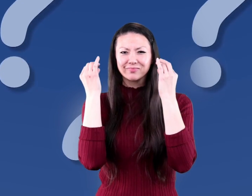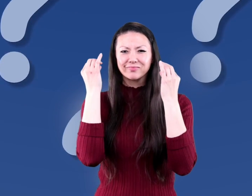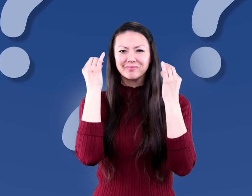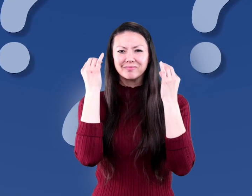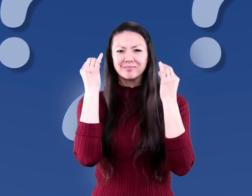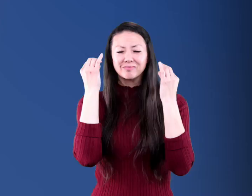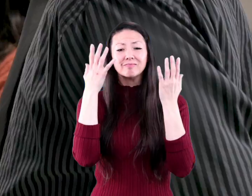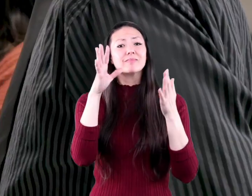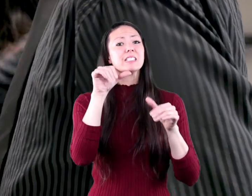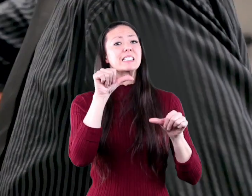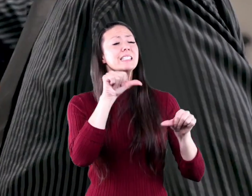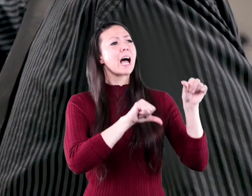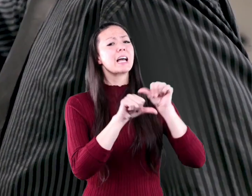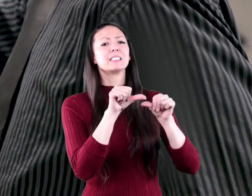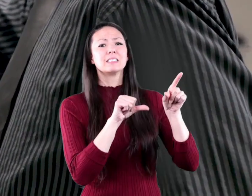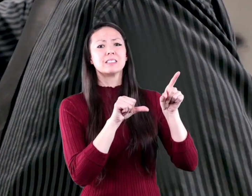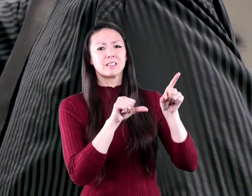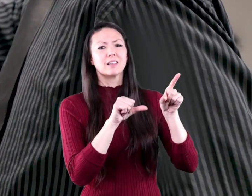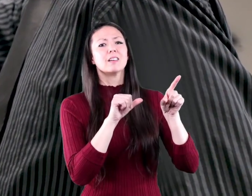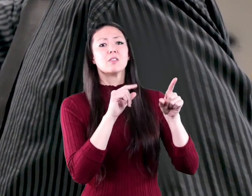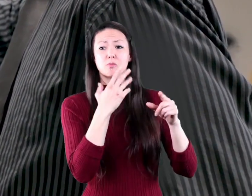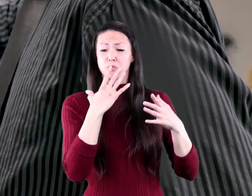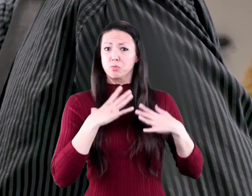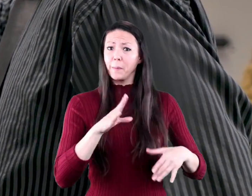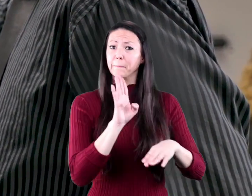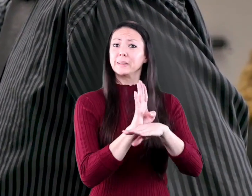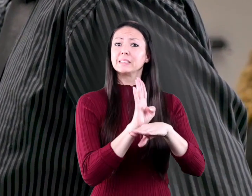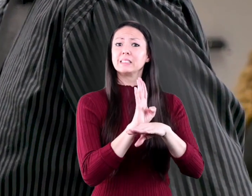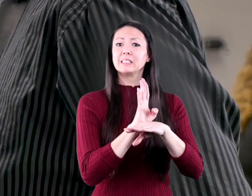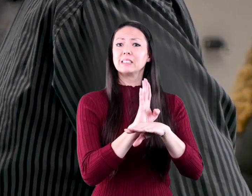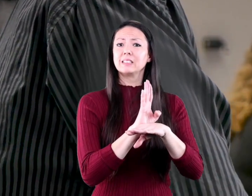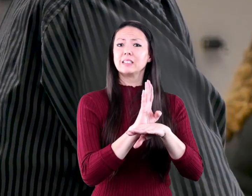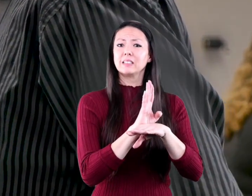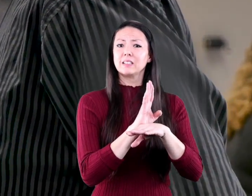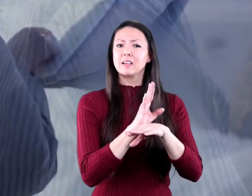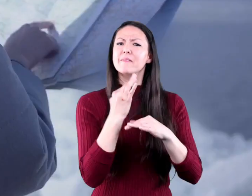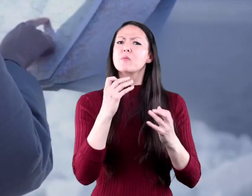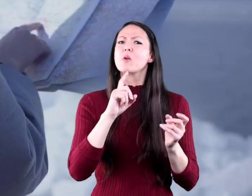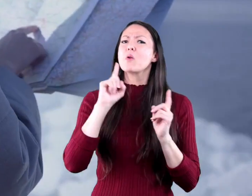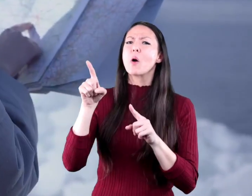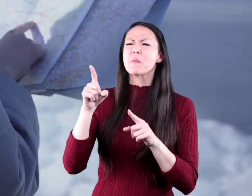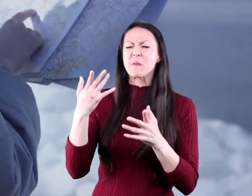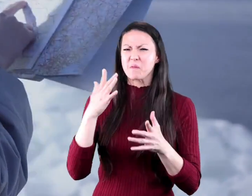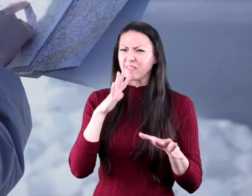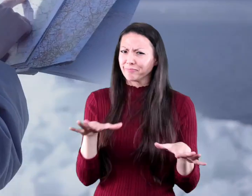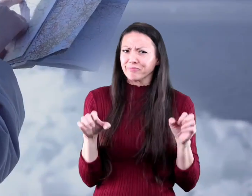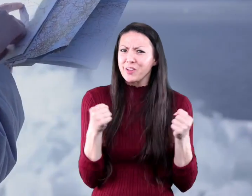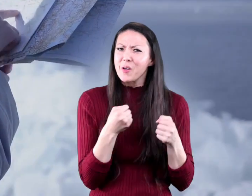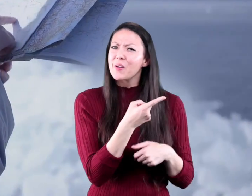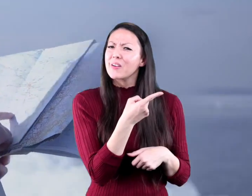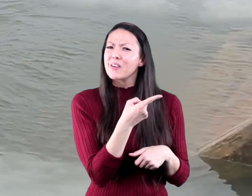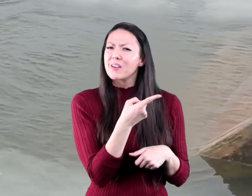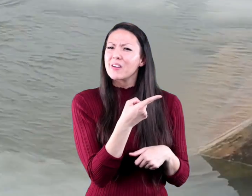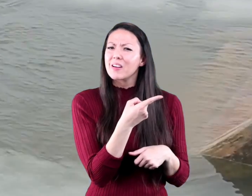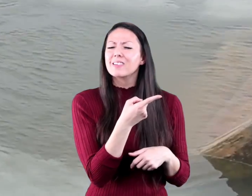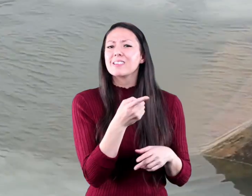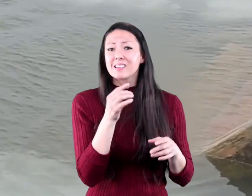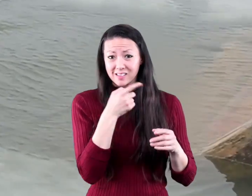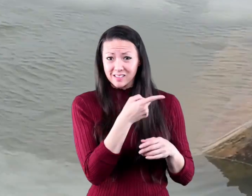i guess a scientist could wear a business suit if she wanted but she'd probably freeze and she definitely freeze